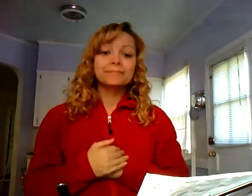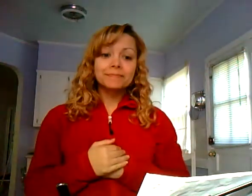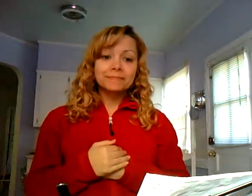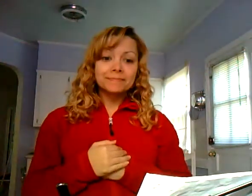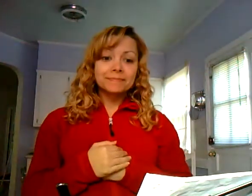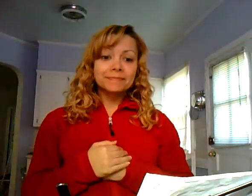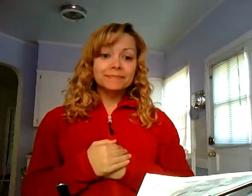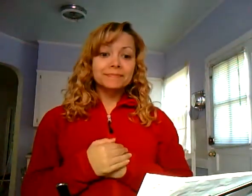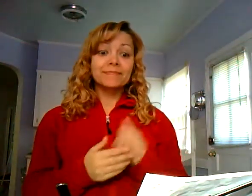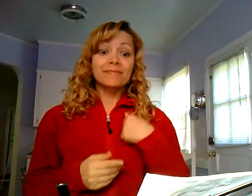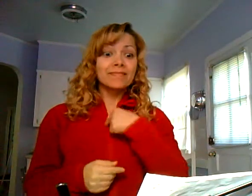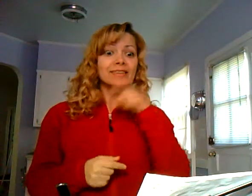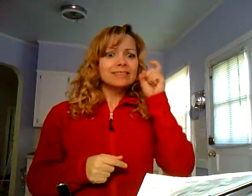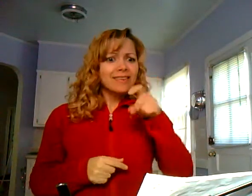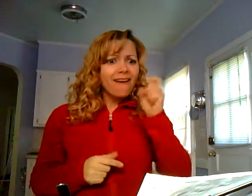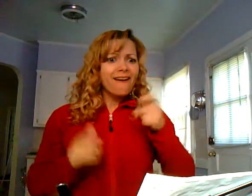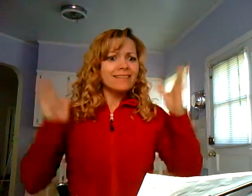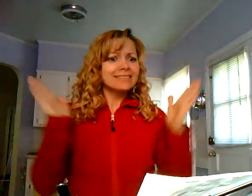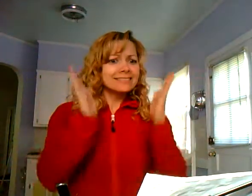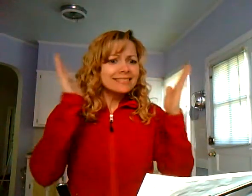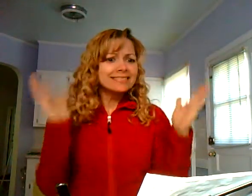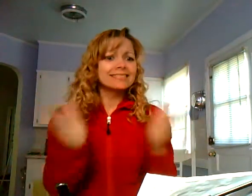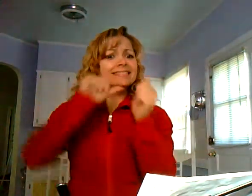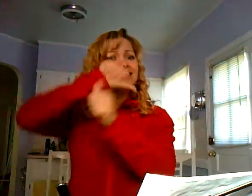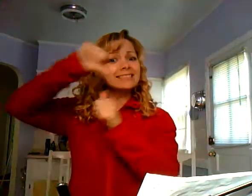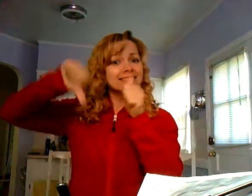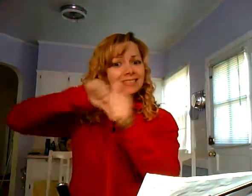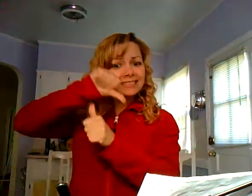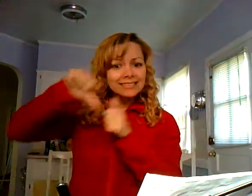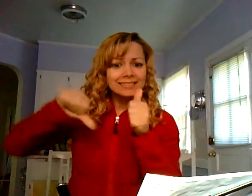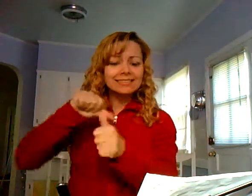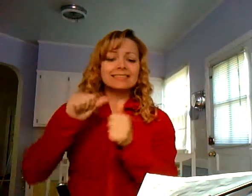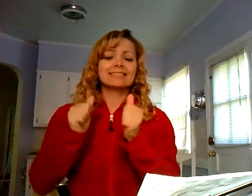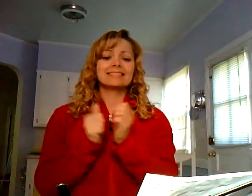in the habit of doing that. We should encourage one another.